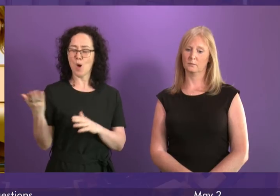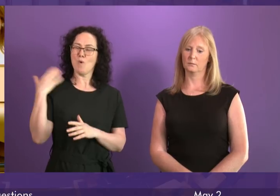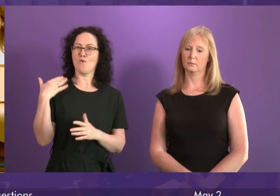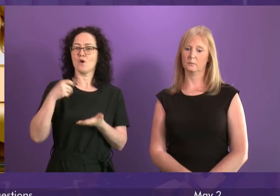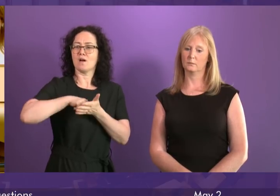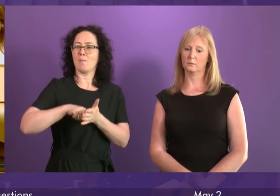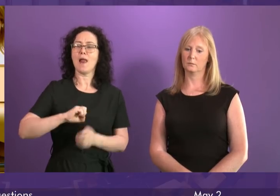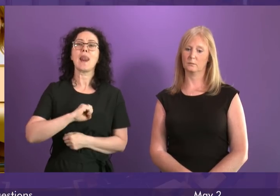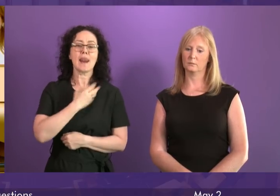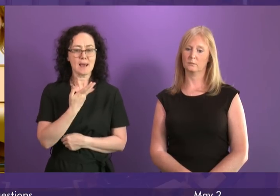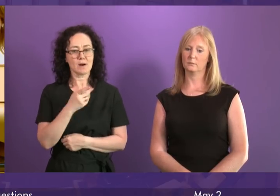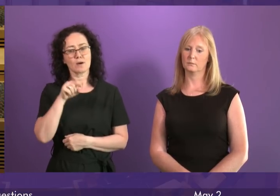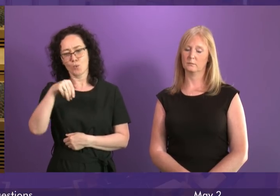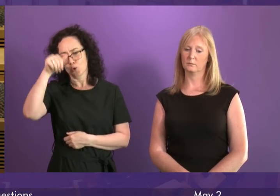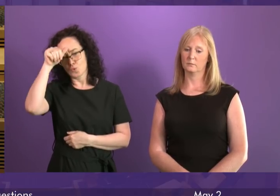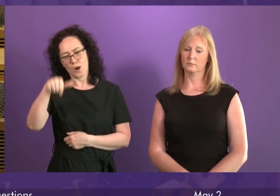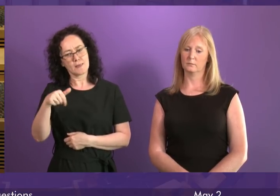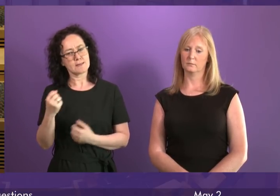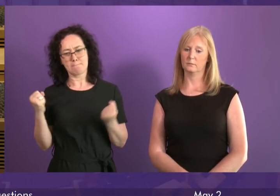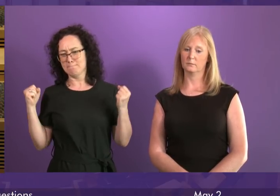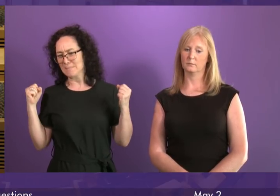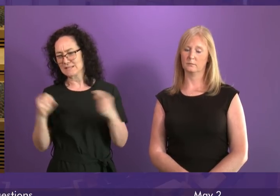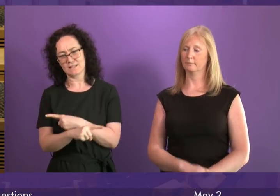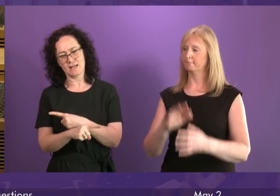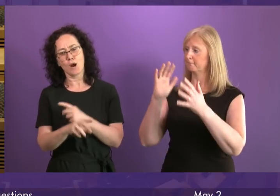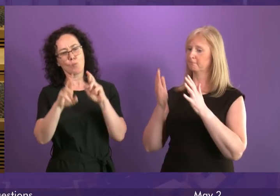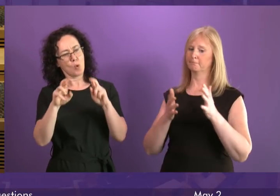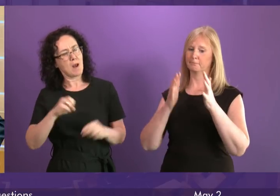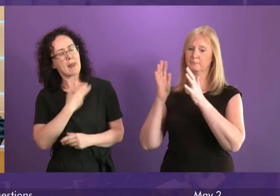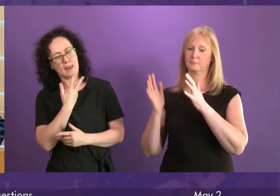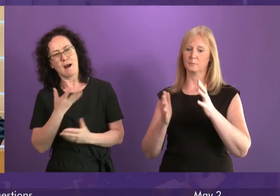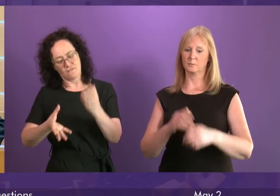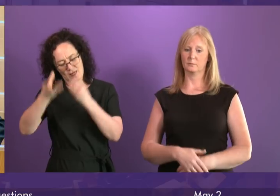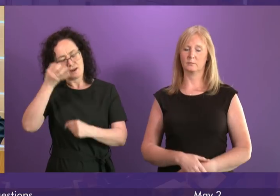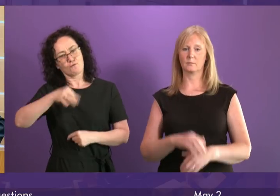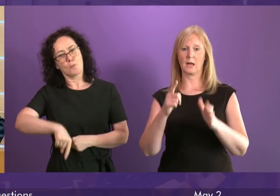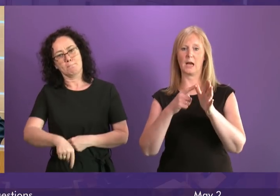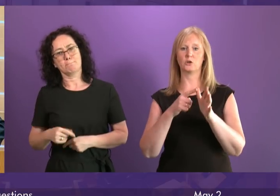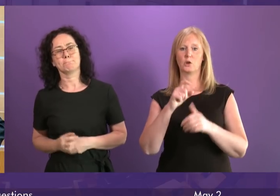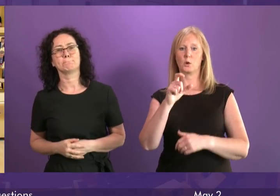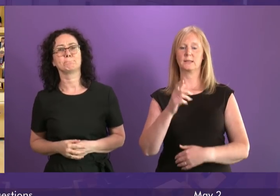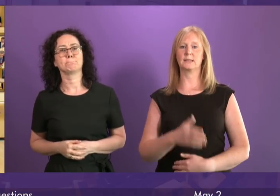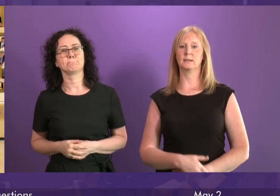big mistake and I hope Labour have learned lots of lessons from them. Angela Constance.